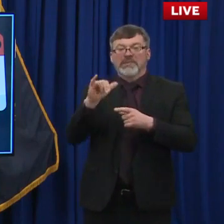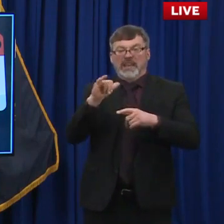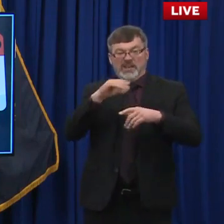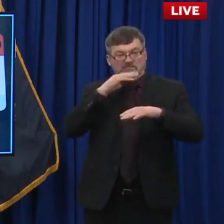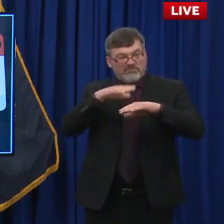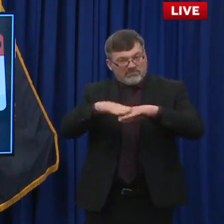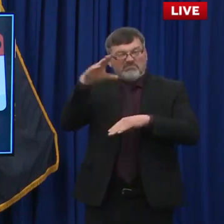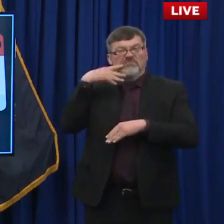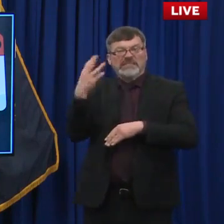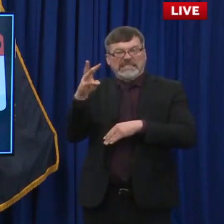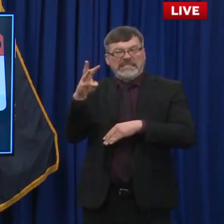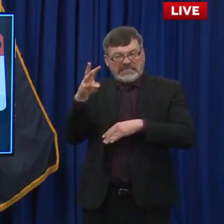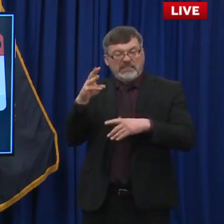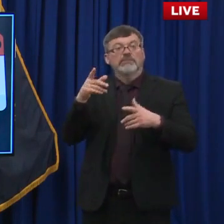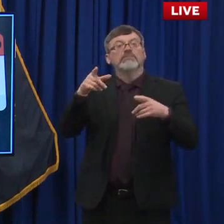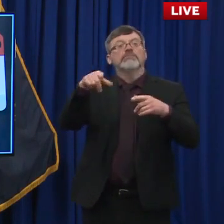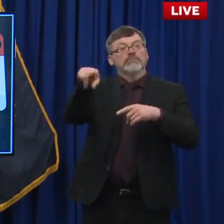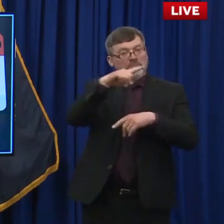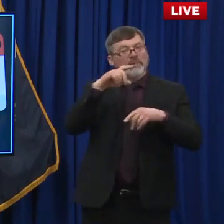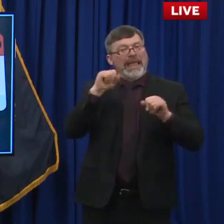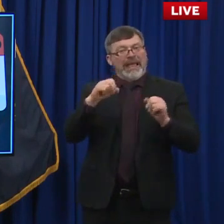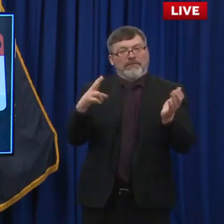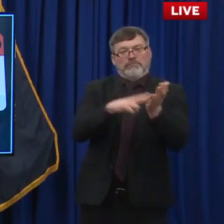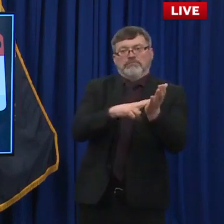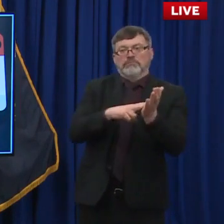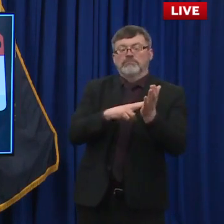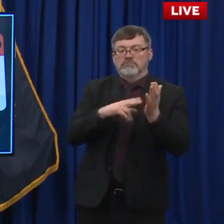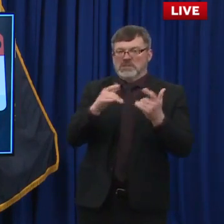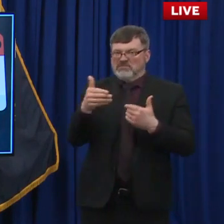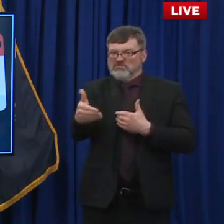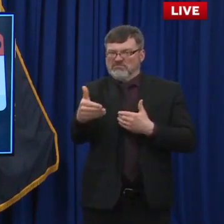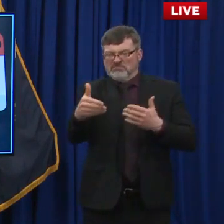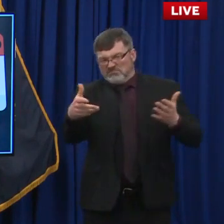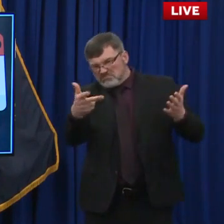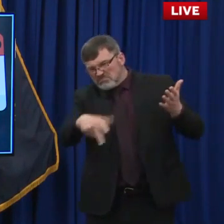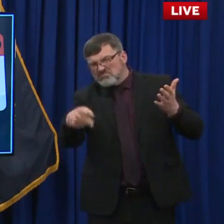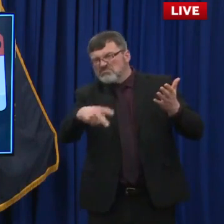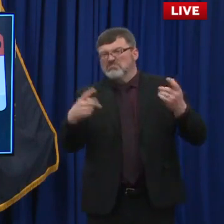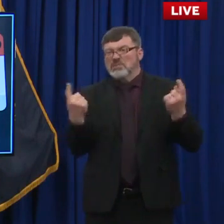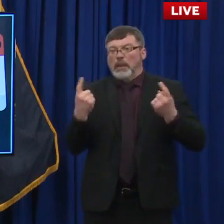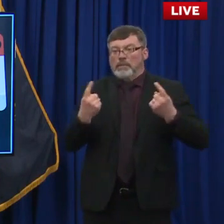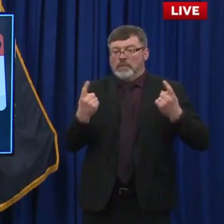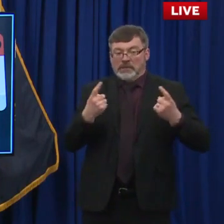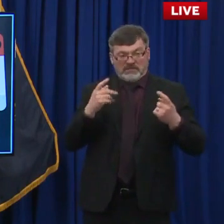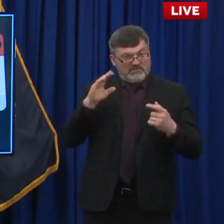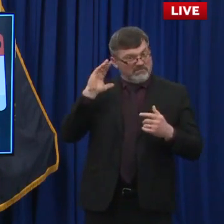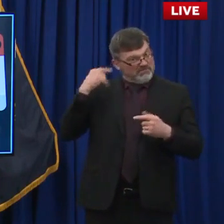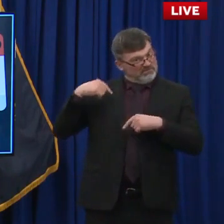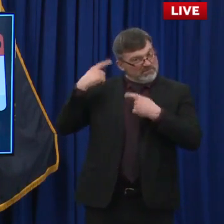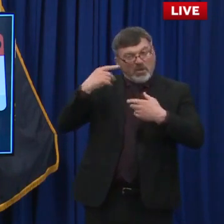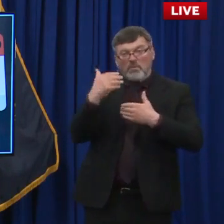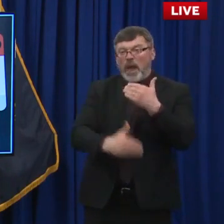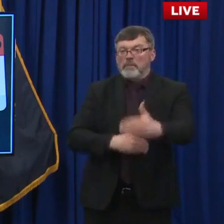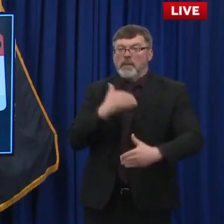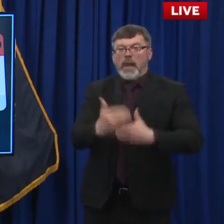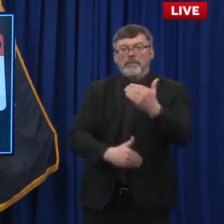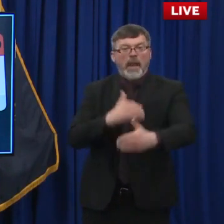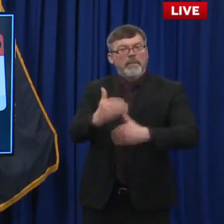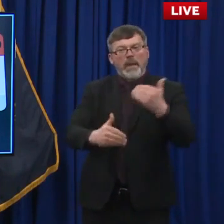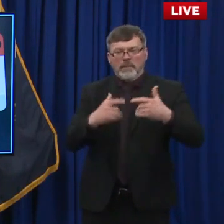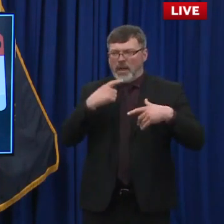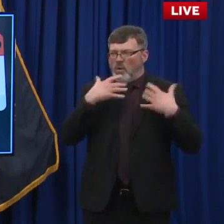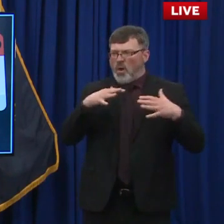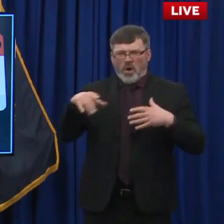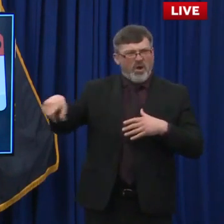up for their vaccine as well. So things are just progressing very, very quickly here in the state. Great job by our entire team.